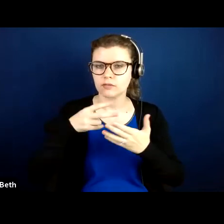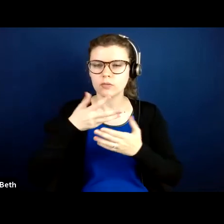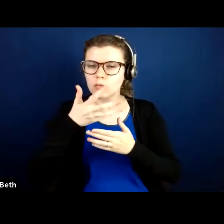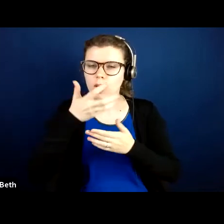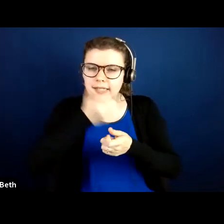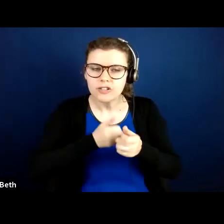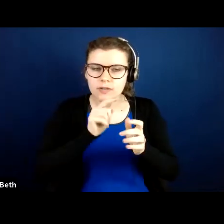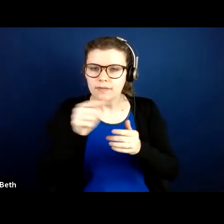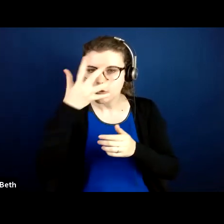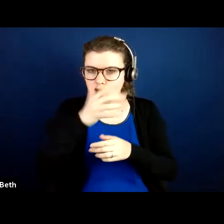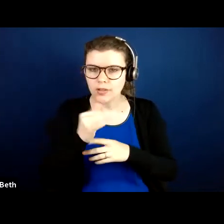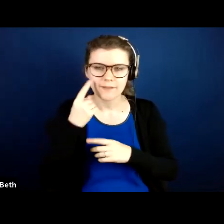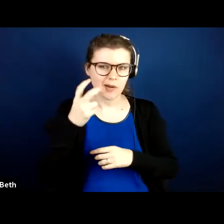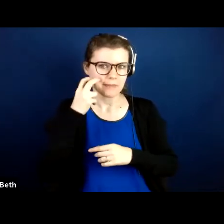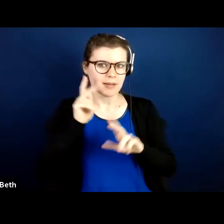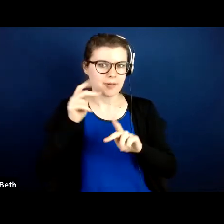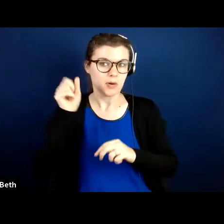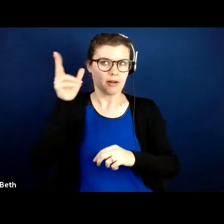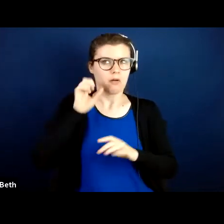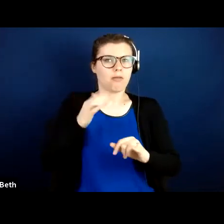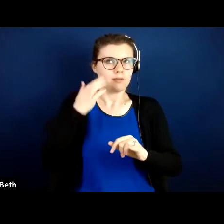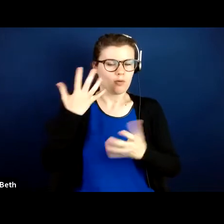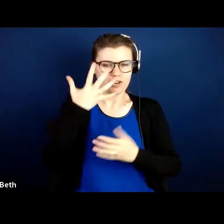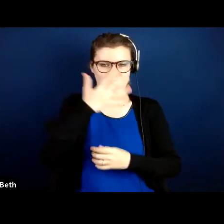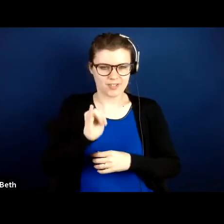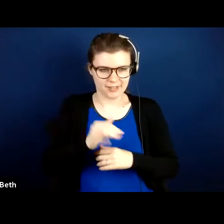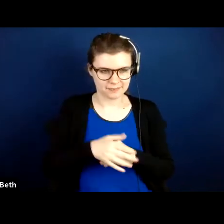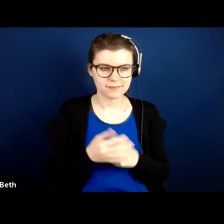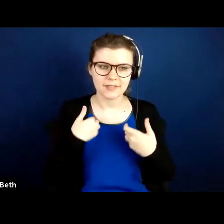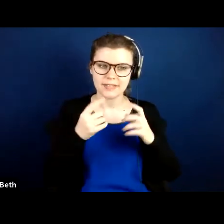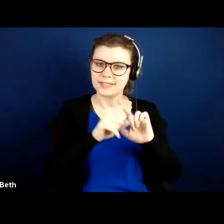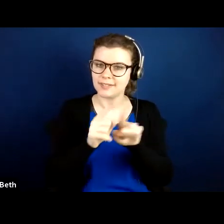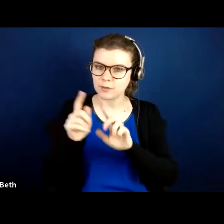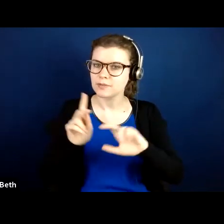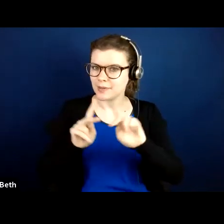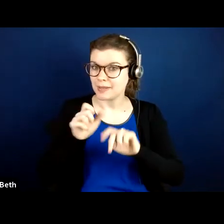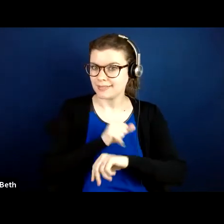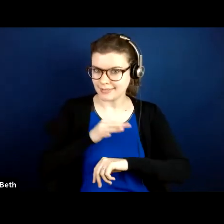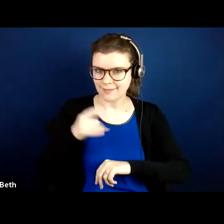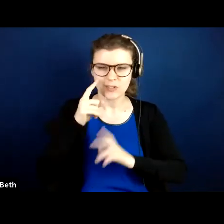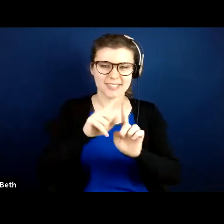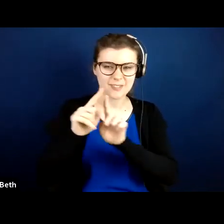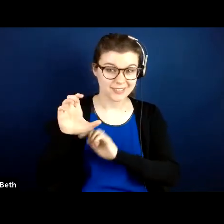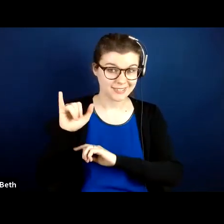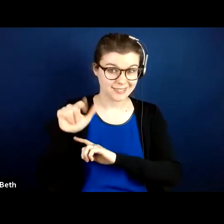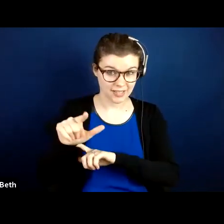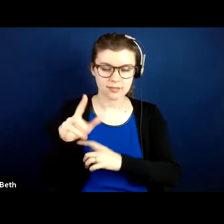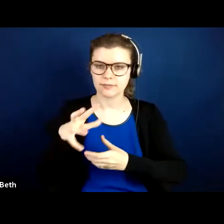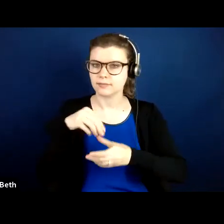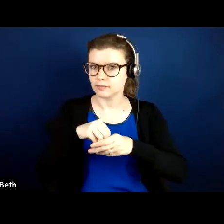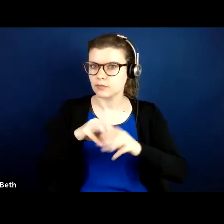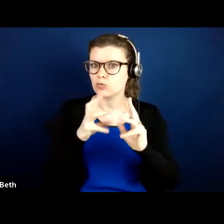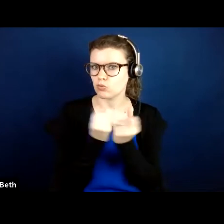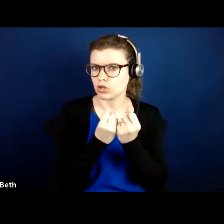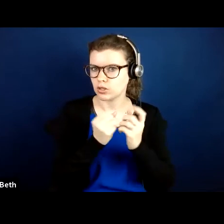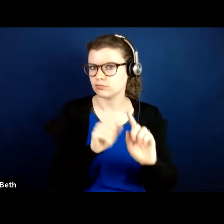I'll play the video. So we have a montage of staff from the Centers for Independent Living who facilitated healthy community living workshops.